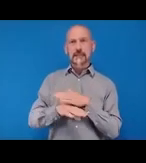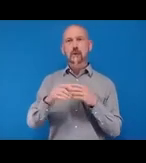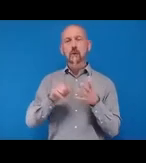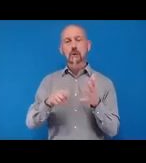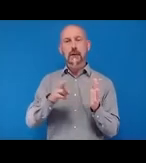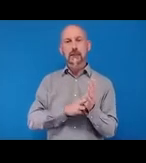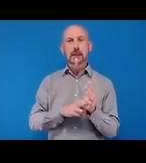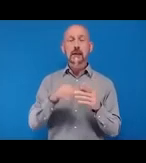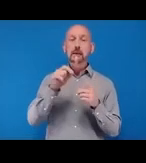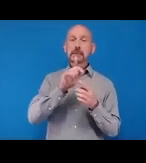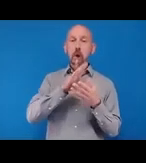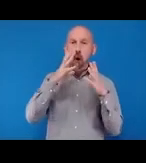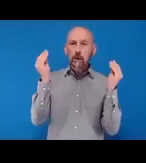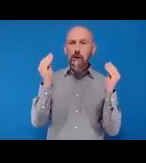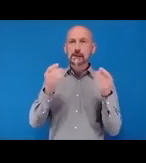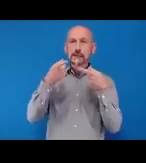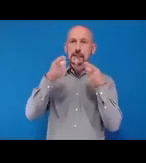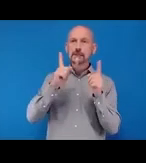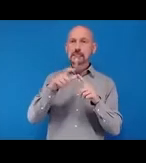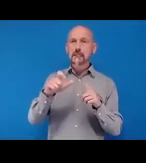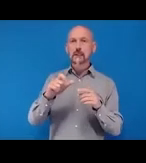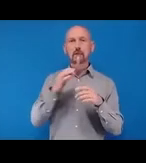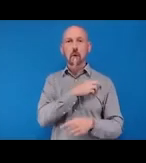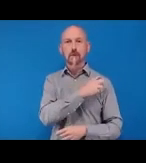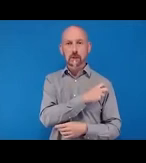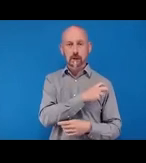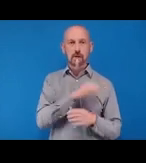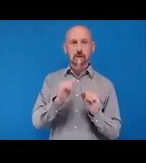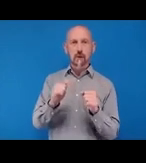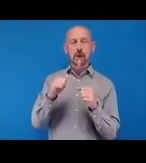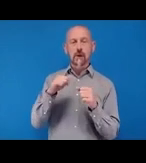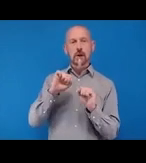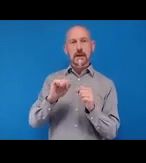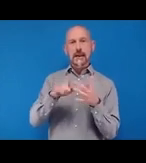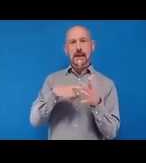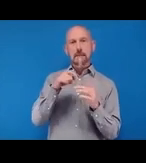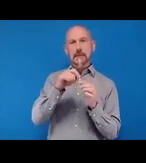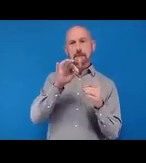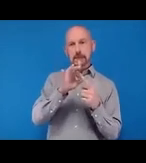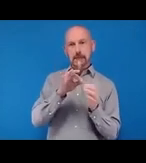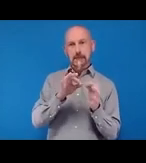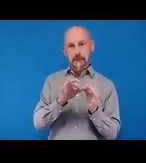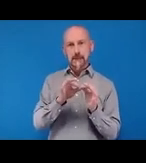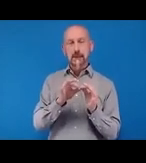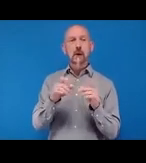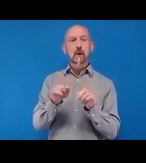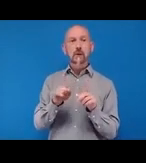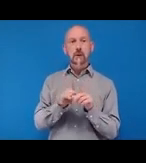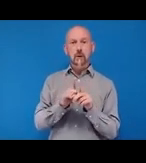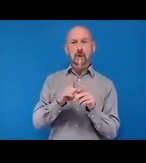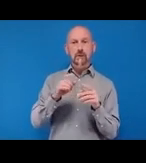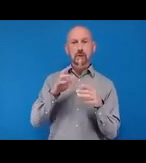Executive Officer of IAPB Munazza Ghilani, and also Dr Bente Michelson,